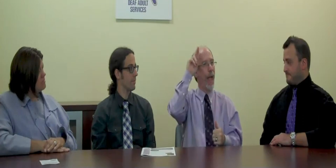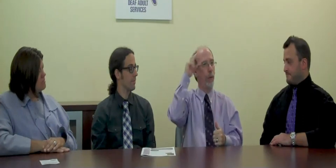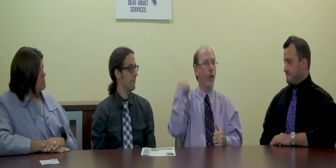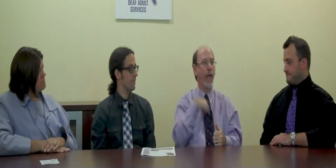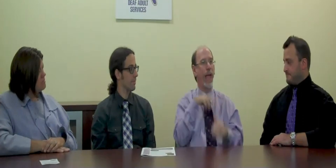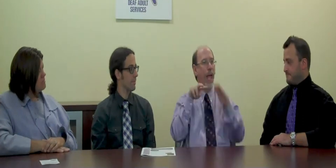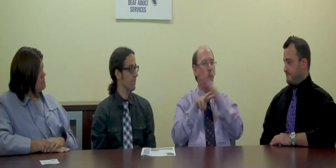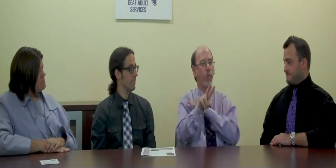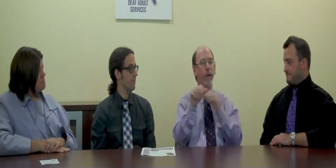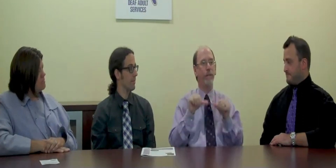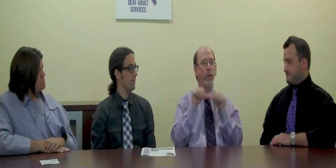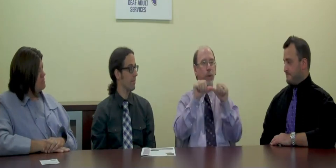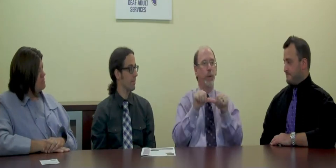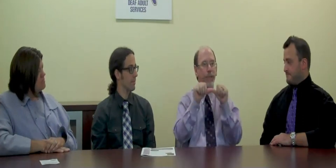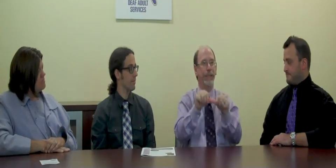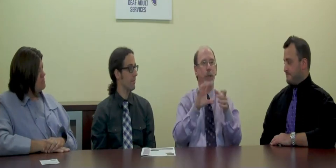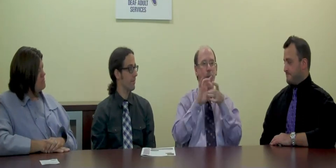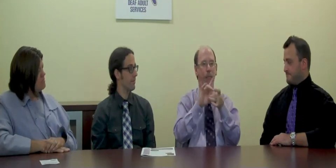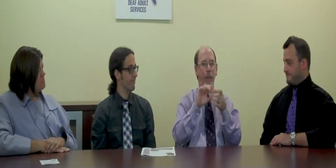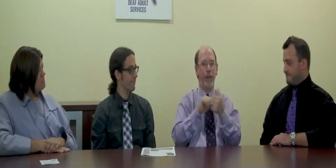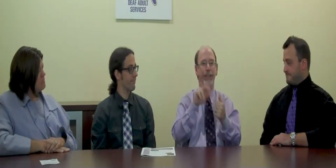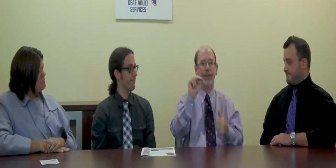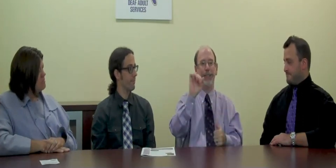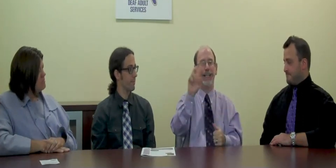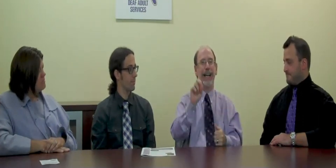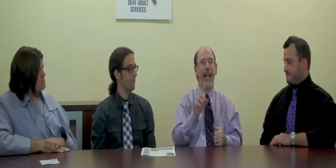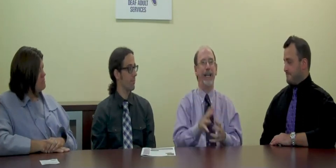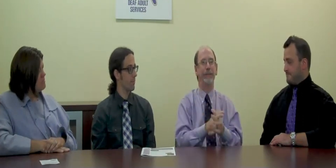Rosenblum, and we look forward to continued collaboration with NAD.